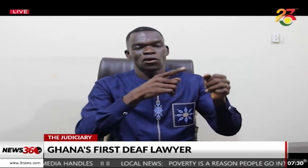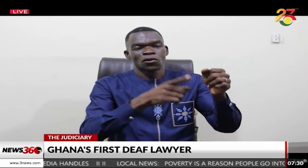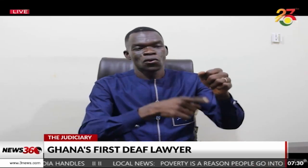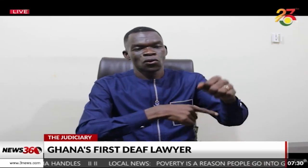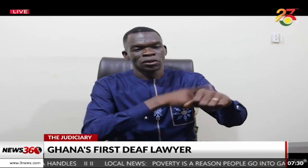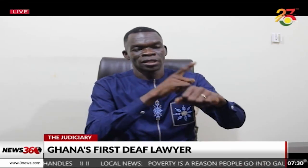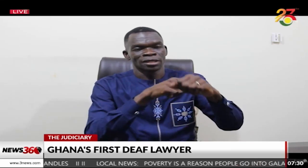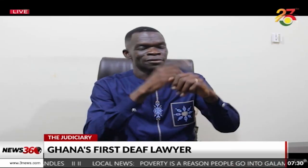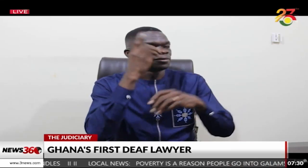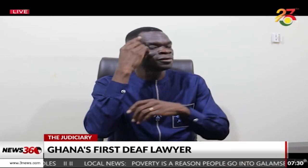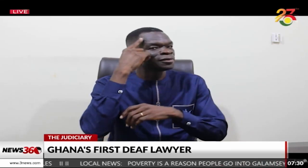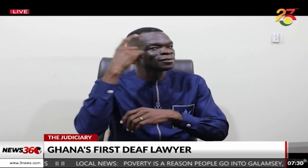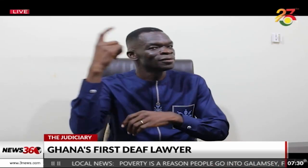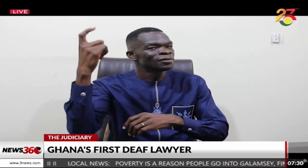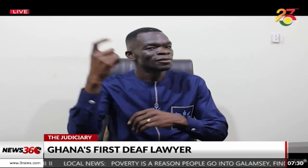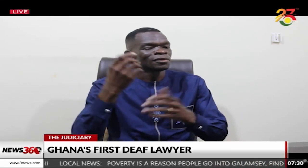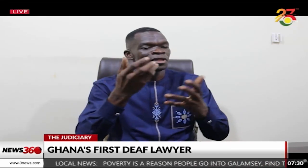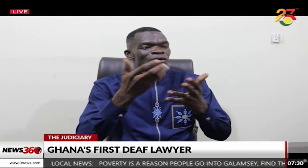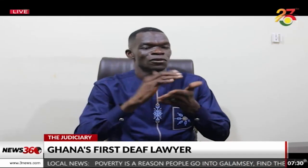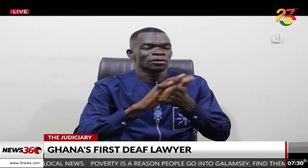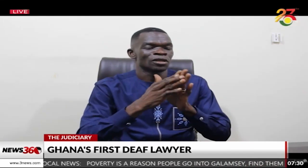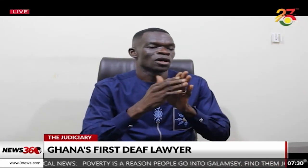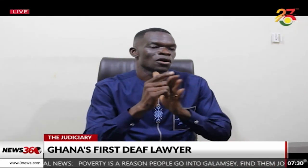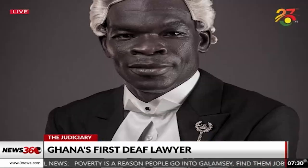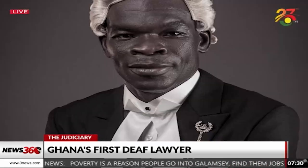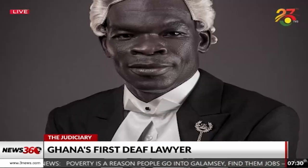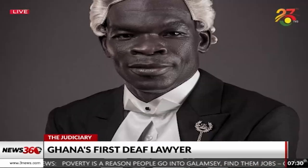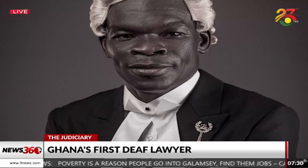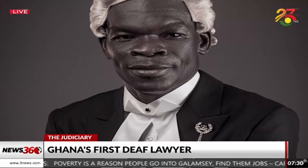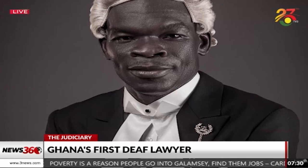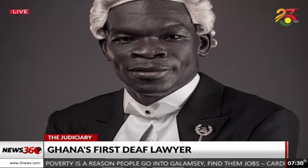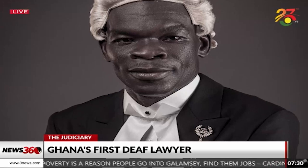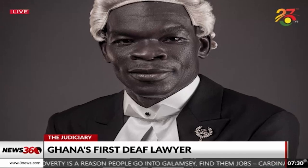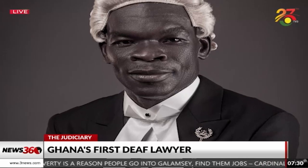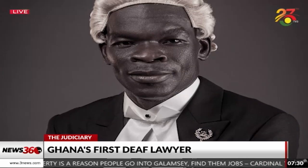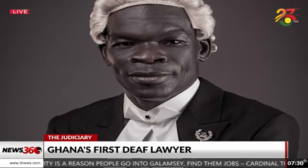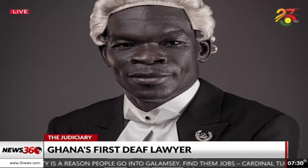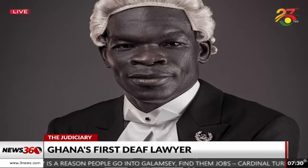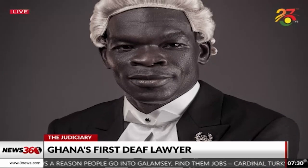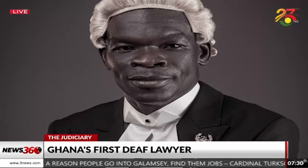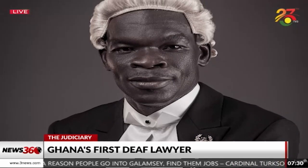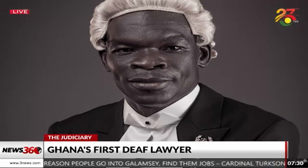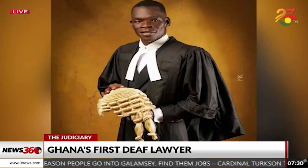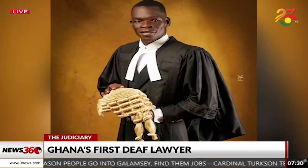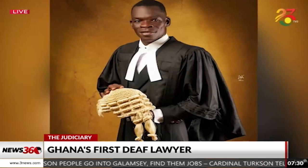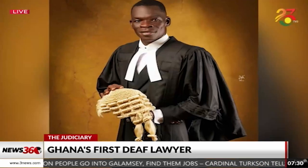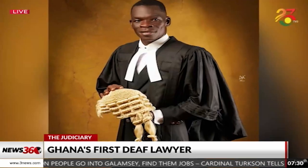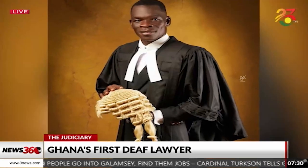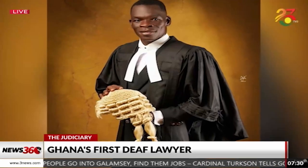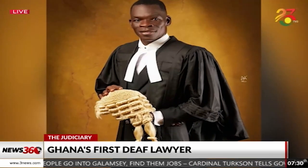inspired myself because it has been a long-time dream. Juventus was not born deaf. He lost his ability to